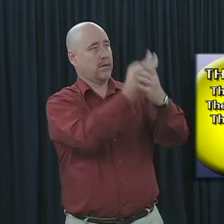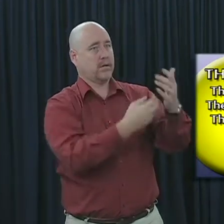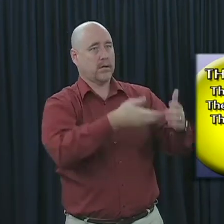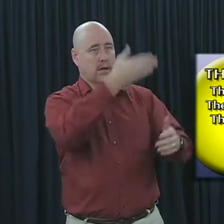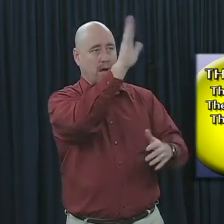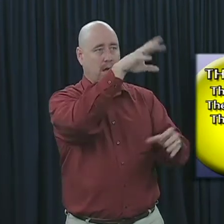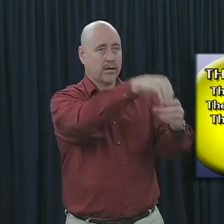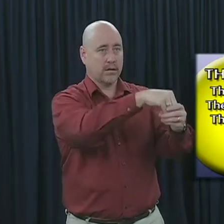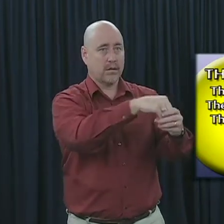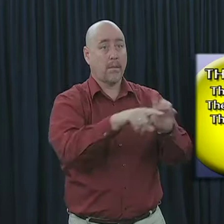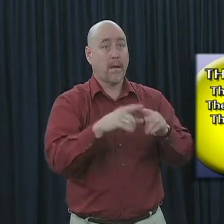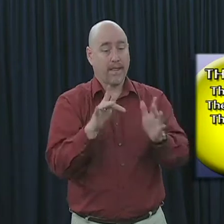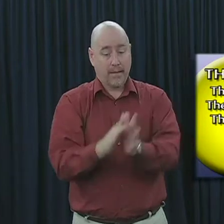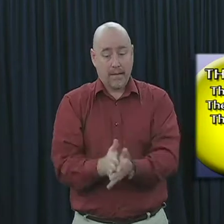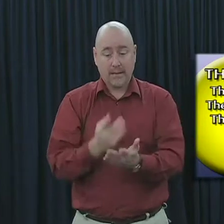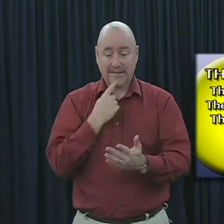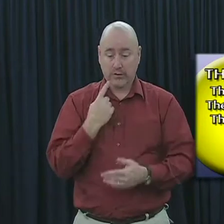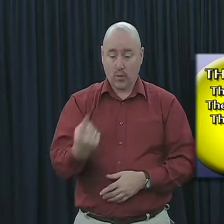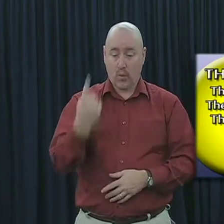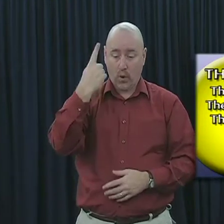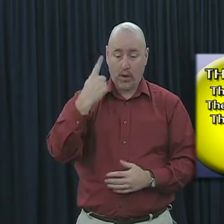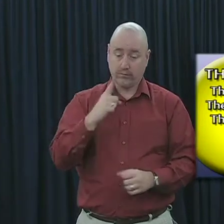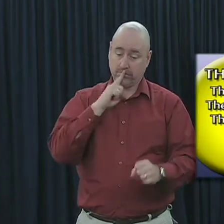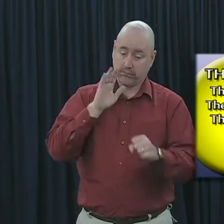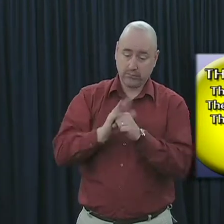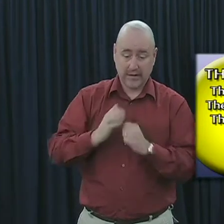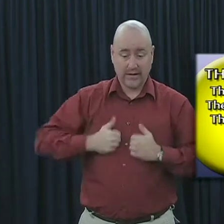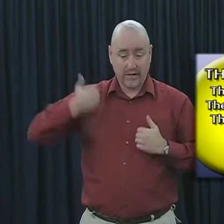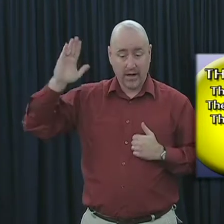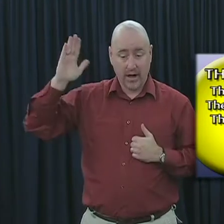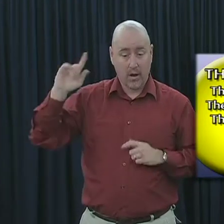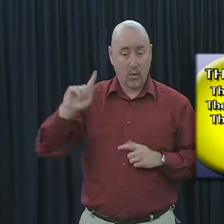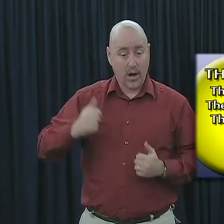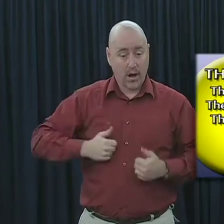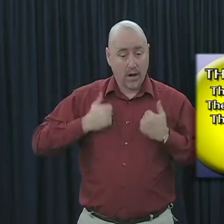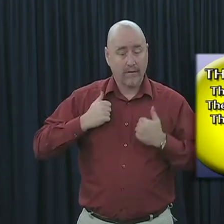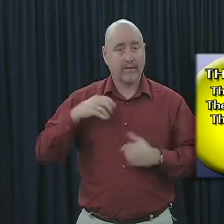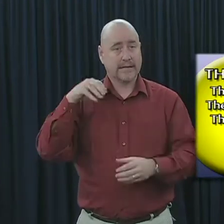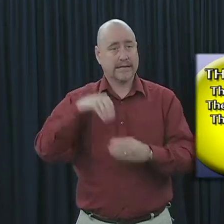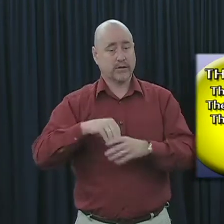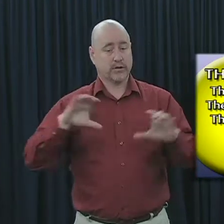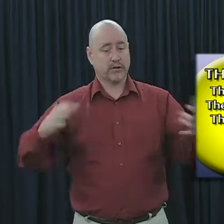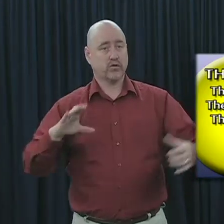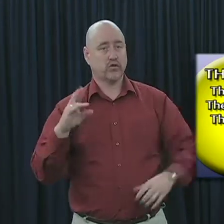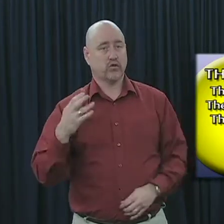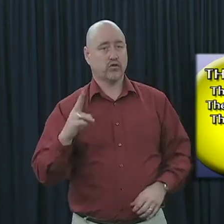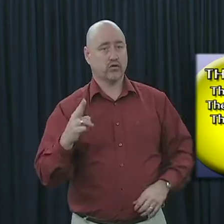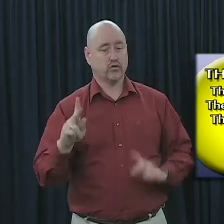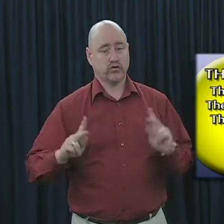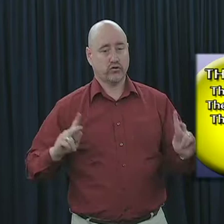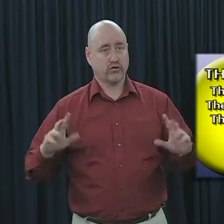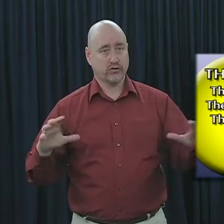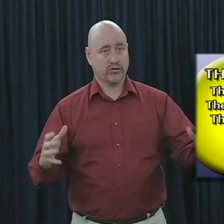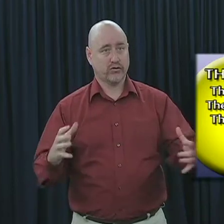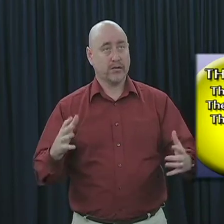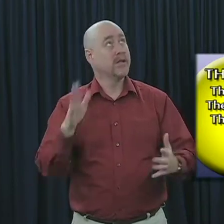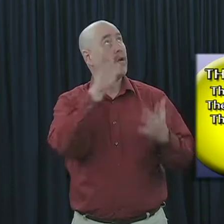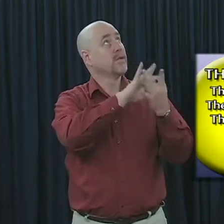Bible, learn that the one true living God dwells within the church. His Holy Spirit takes up His abode within each